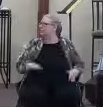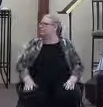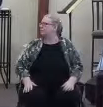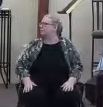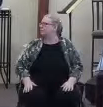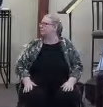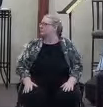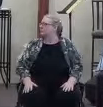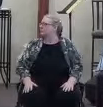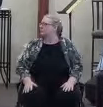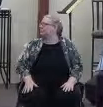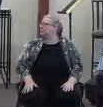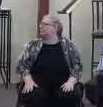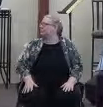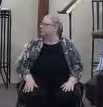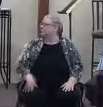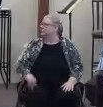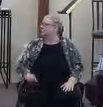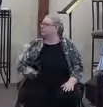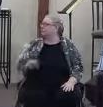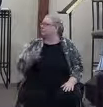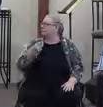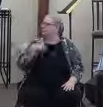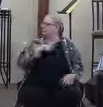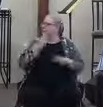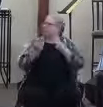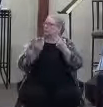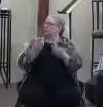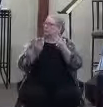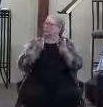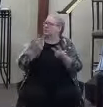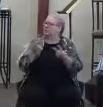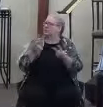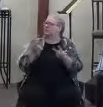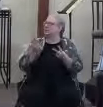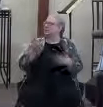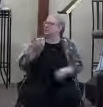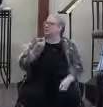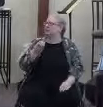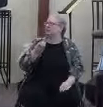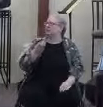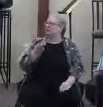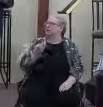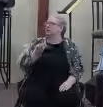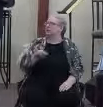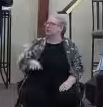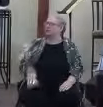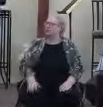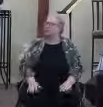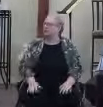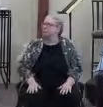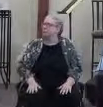Donna come and her girl to be able to listen, hopefully. We're going to go visit us. We're to go us. Cool. So Donna